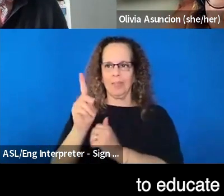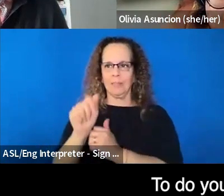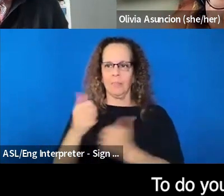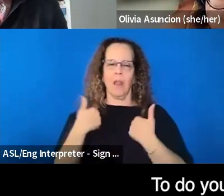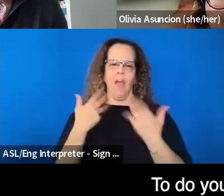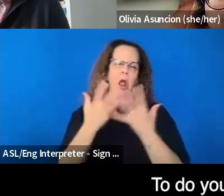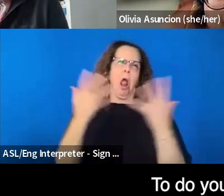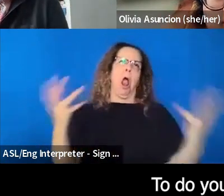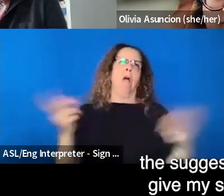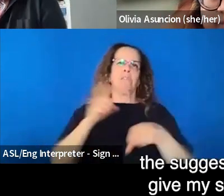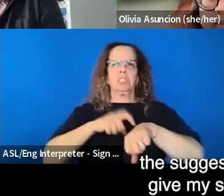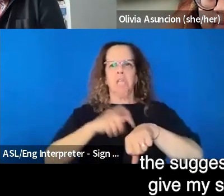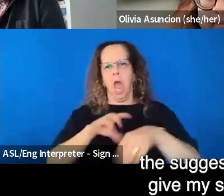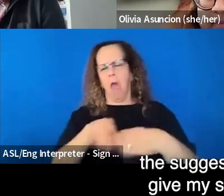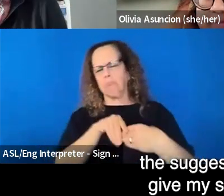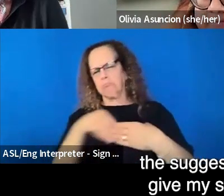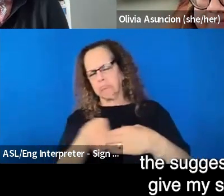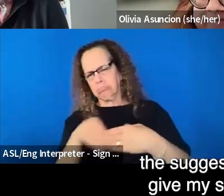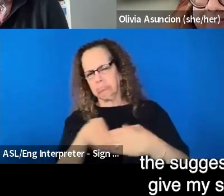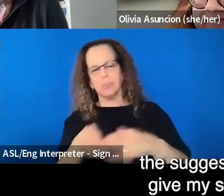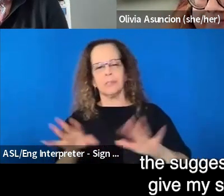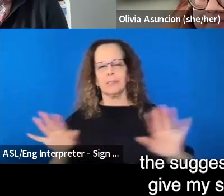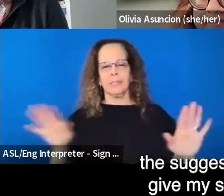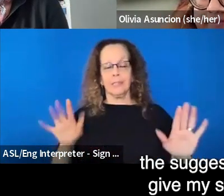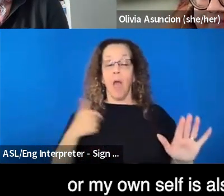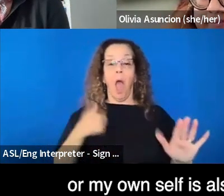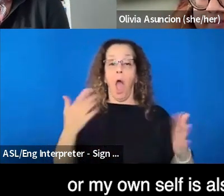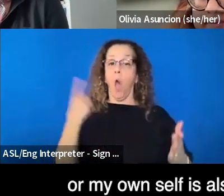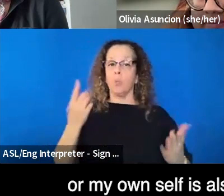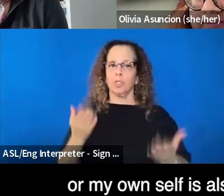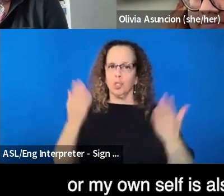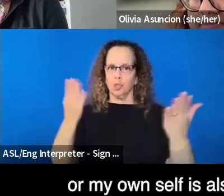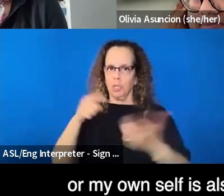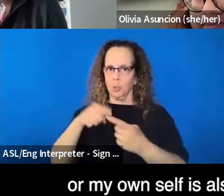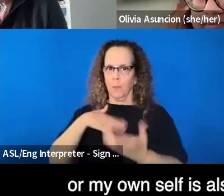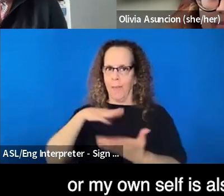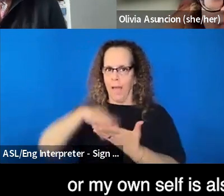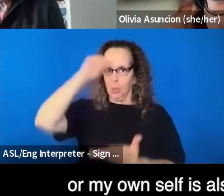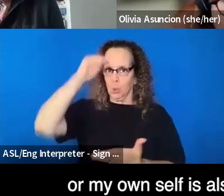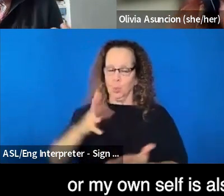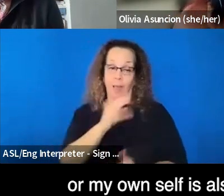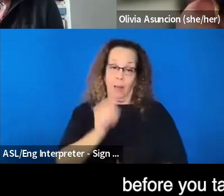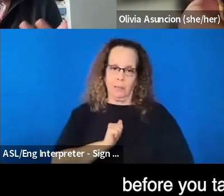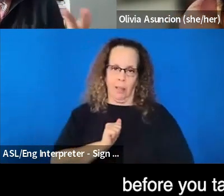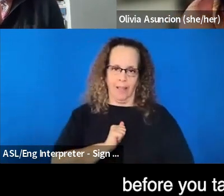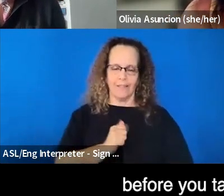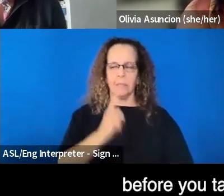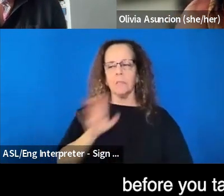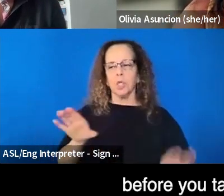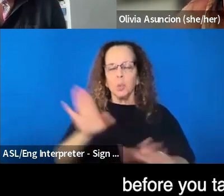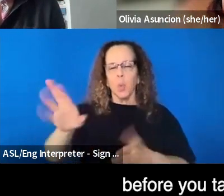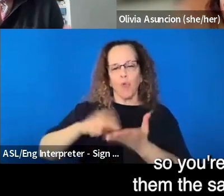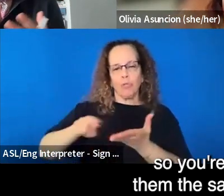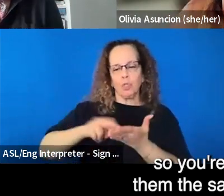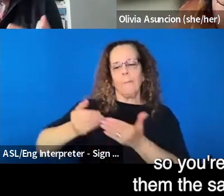others, right? To do your research. I, the, the suggestion I always give my students too, or my, my own self is also to do your research before you